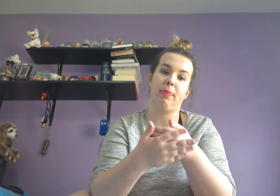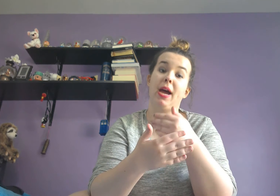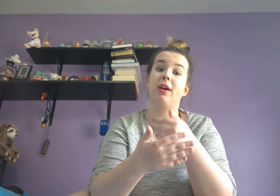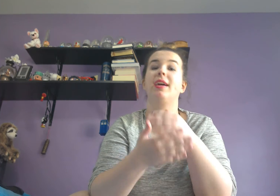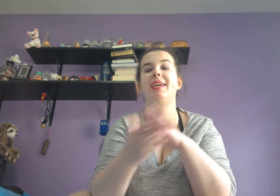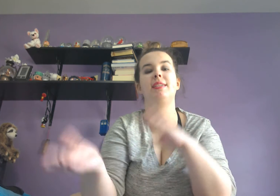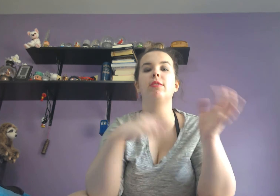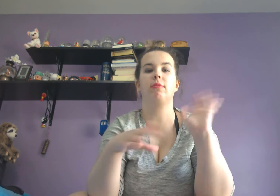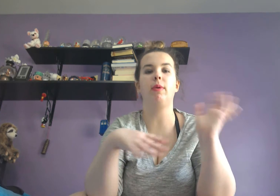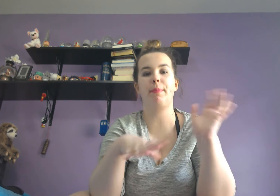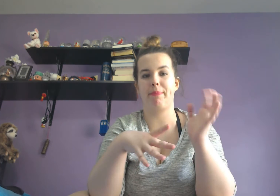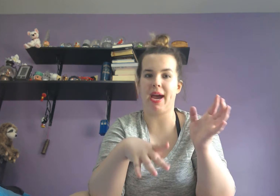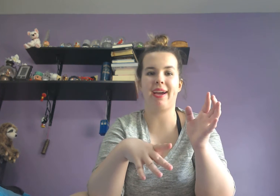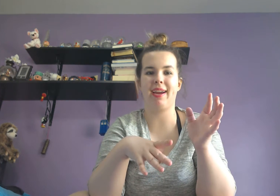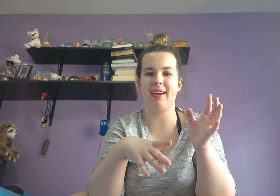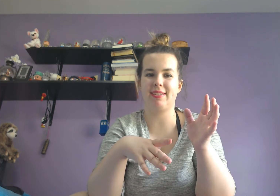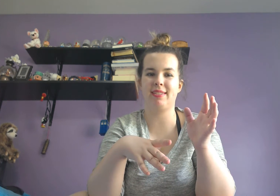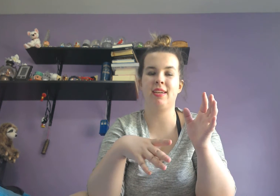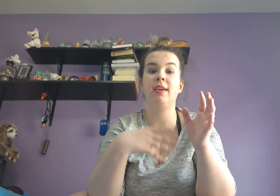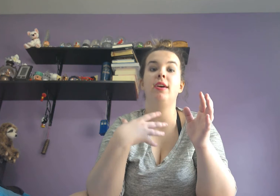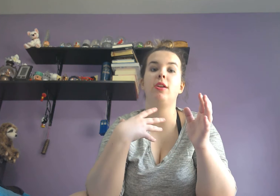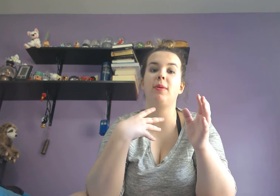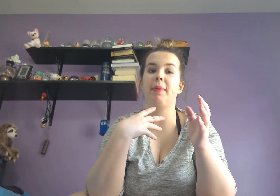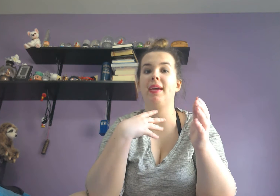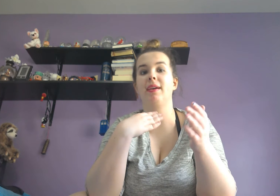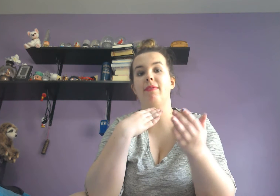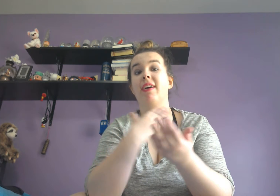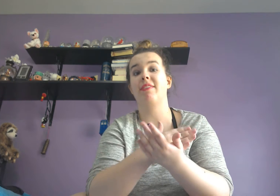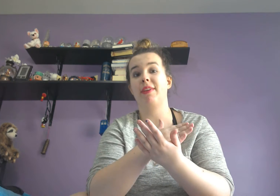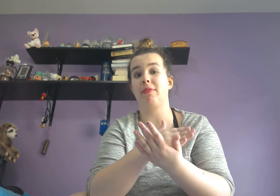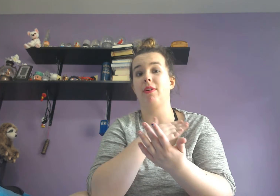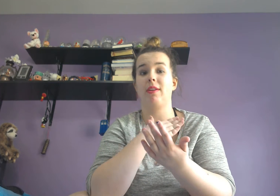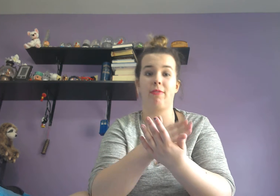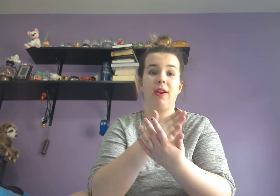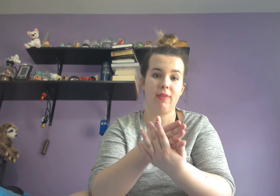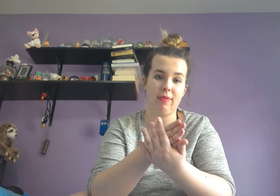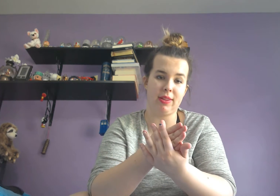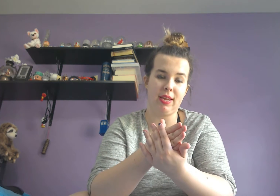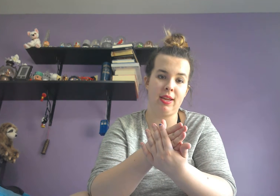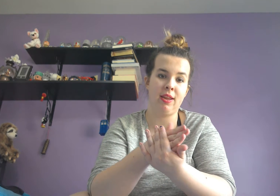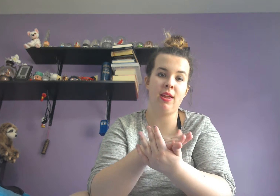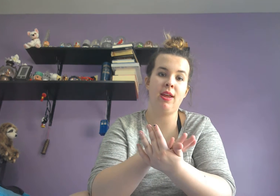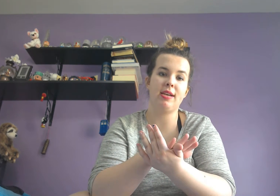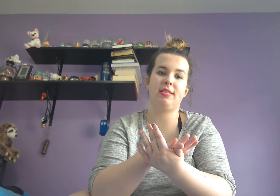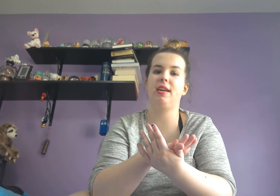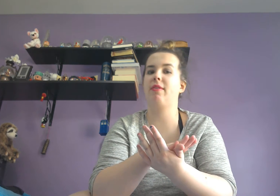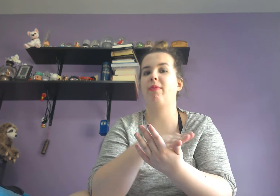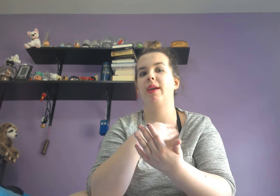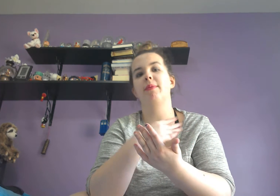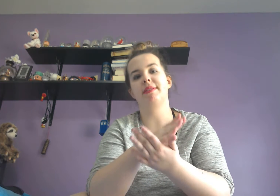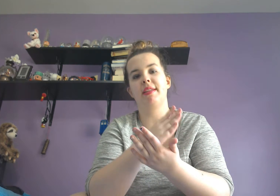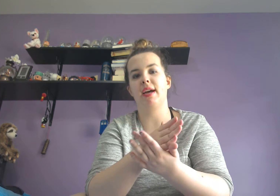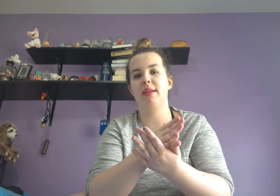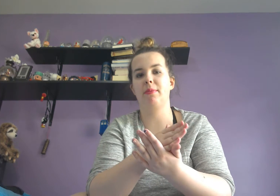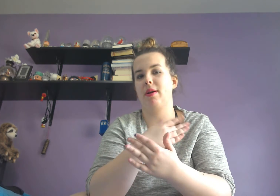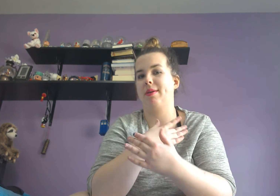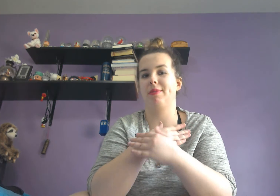he sort of went back, I guess, to being very fearful and afraid of everything instead of what he was on the island where he was